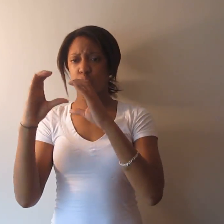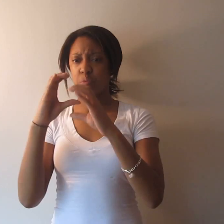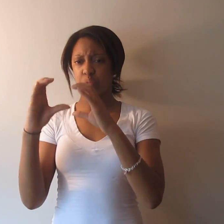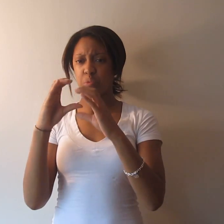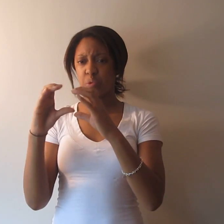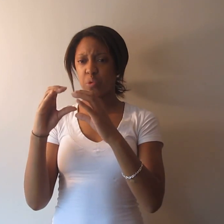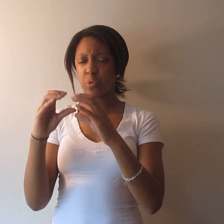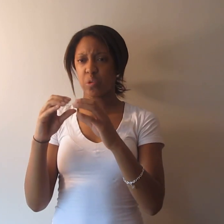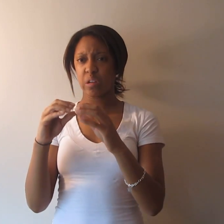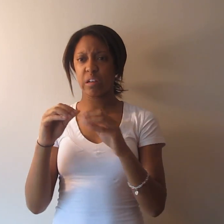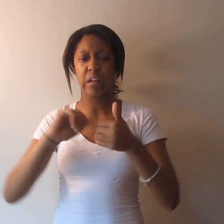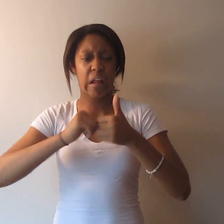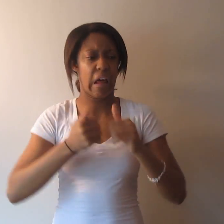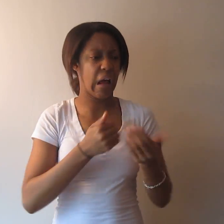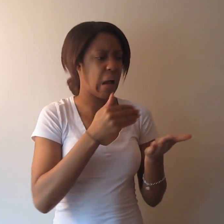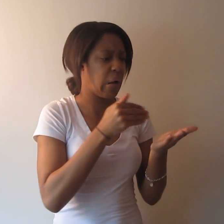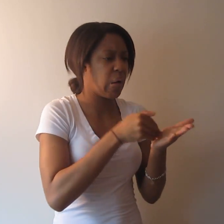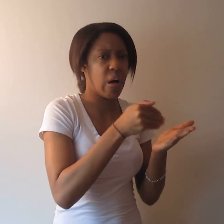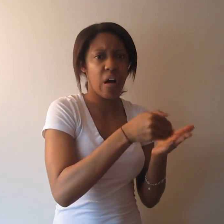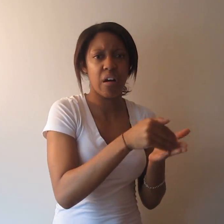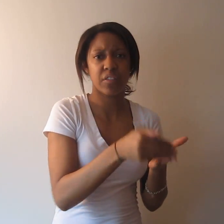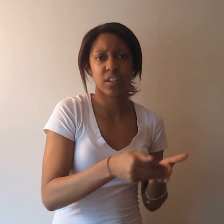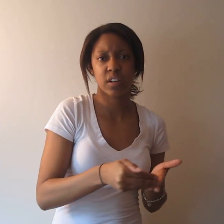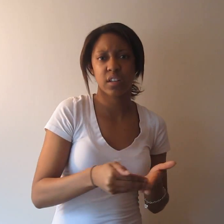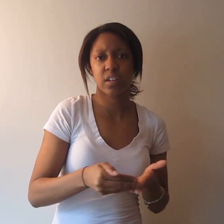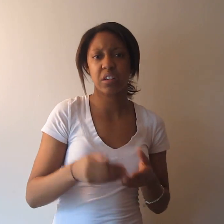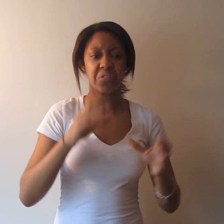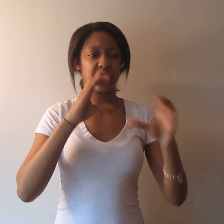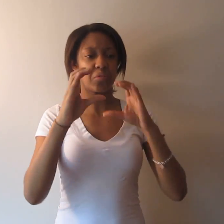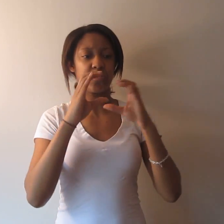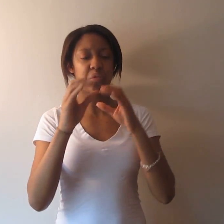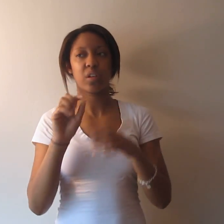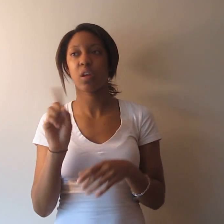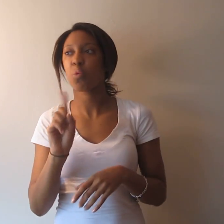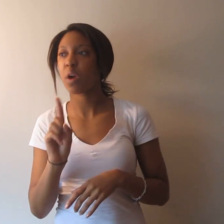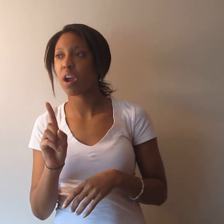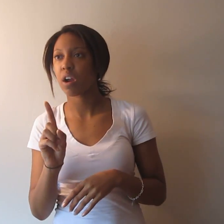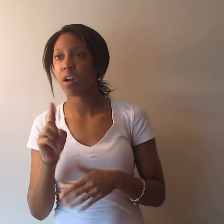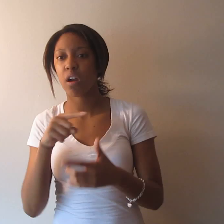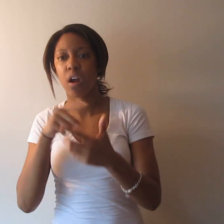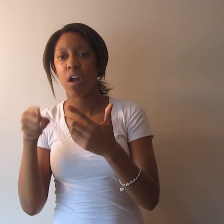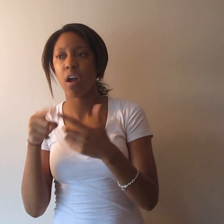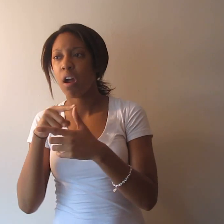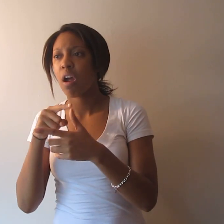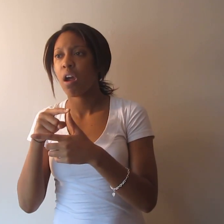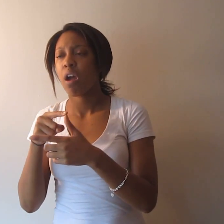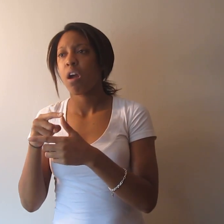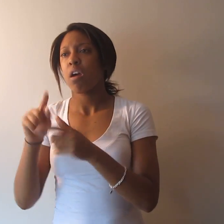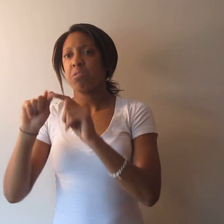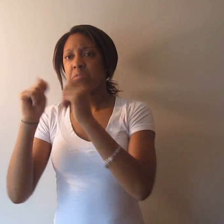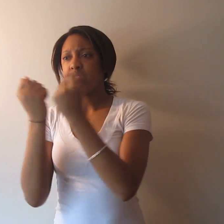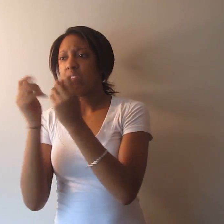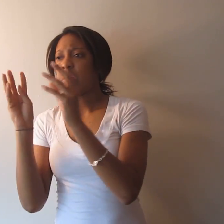Where will the communication happen? Will there be team meetings, one-on-one, emails, telephone conversations?